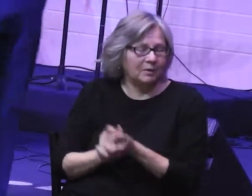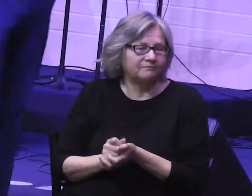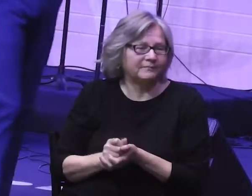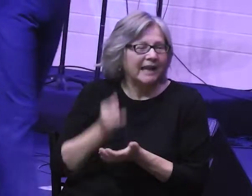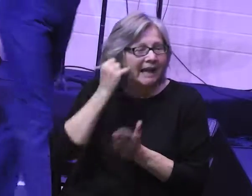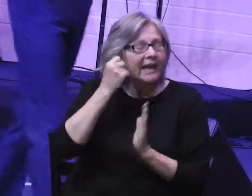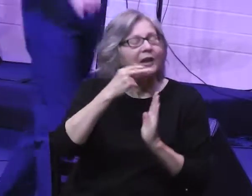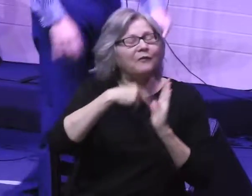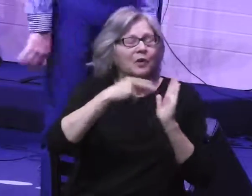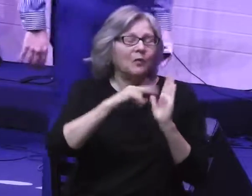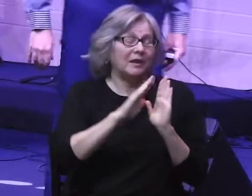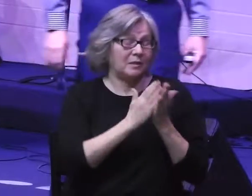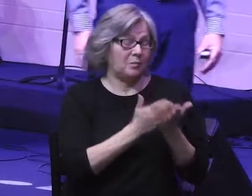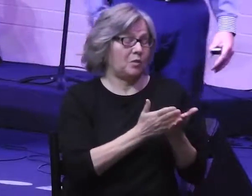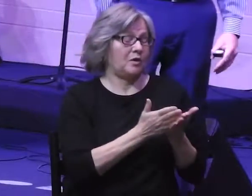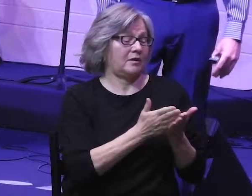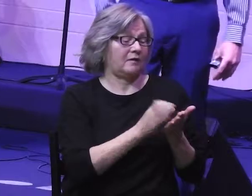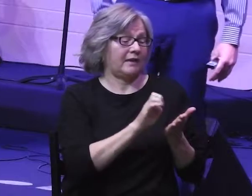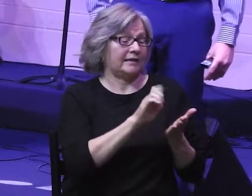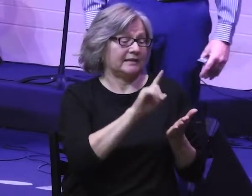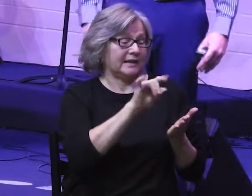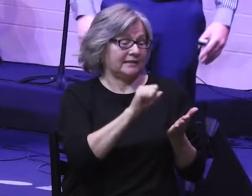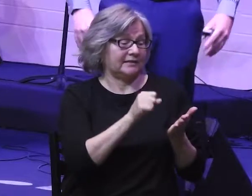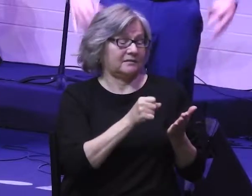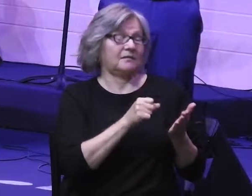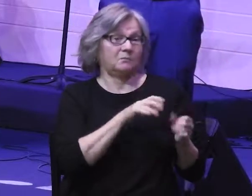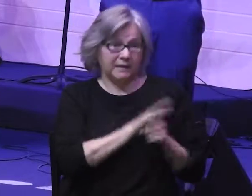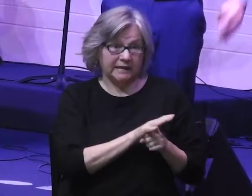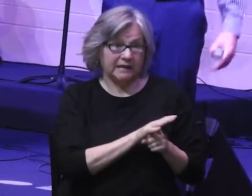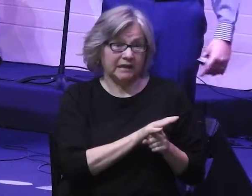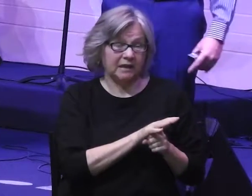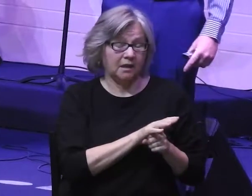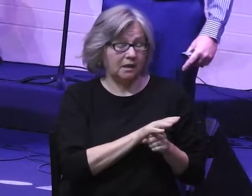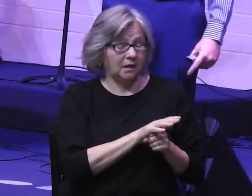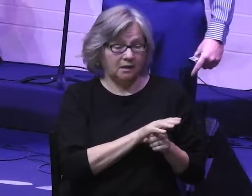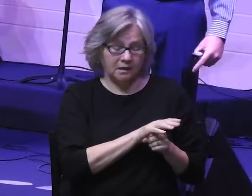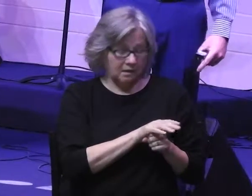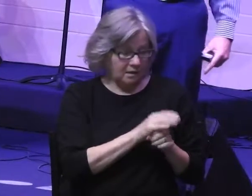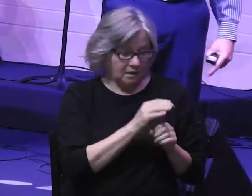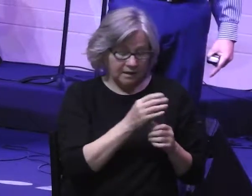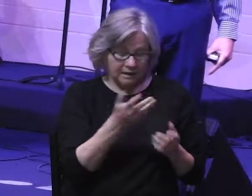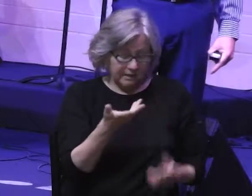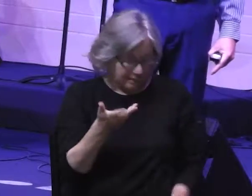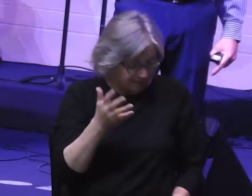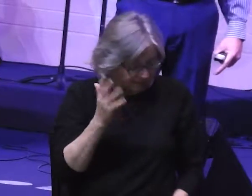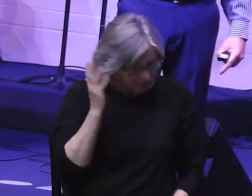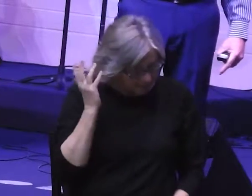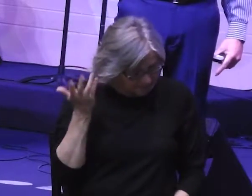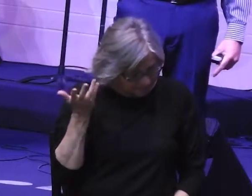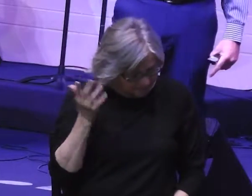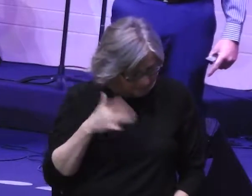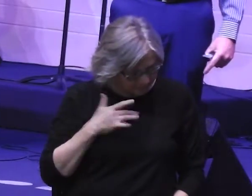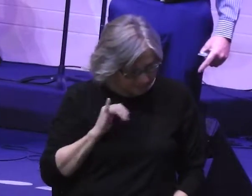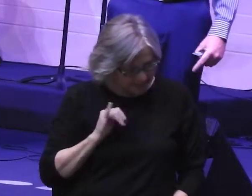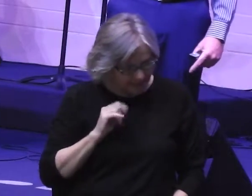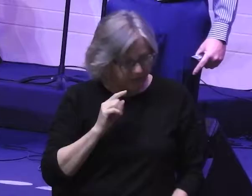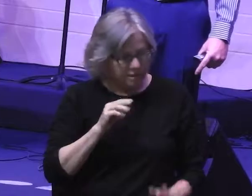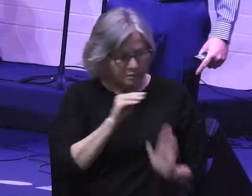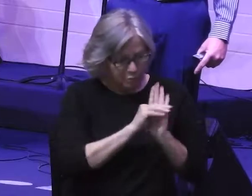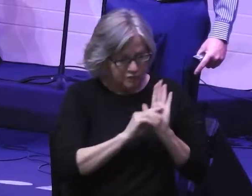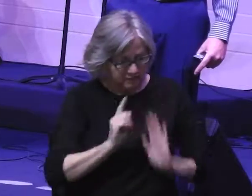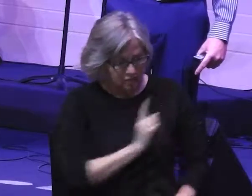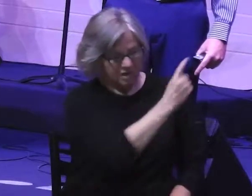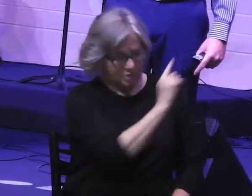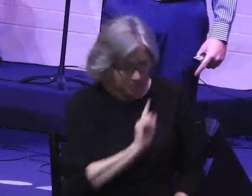If you read the book of Exodus, like all the way through, it's really crazy. He seems like he's just constantly going up and down